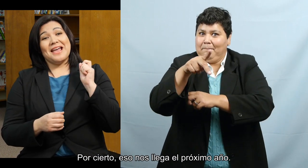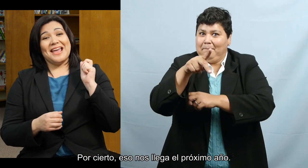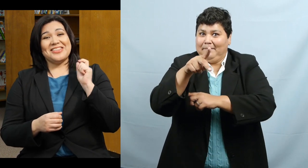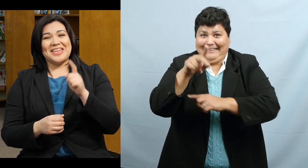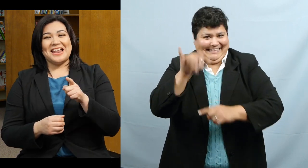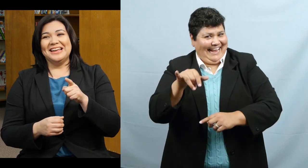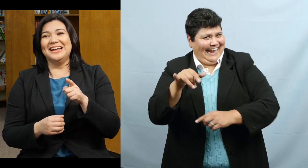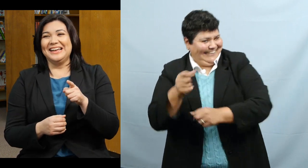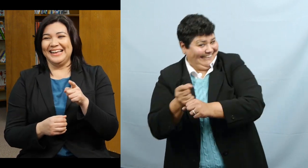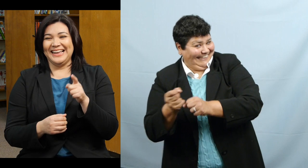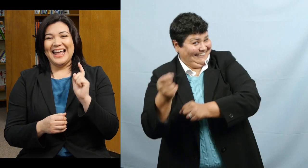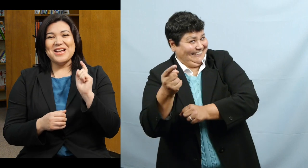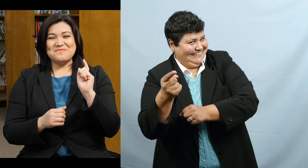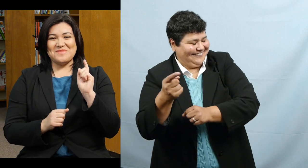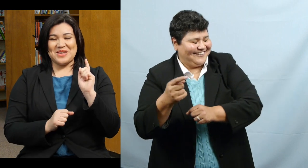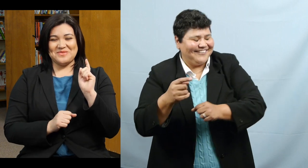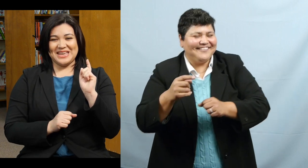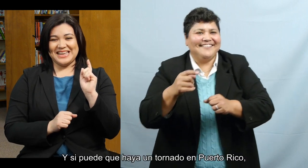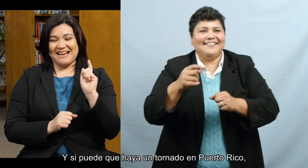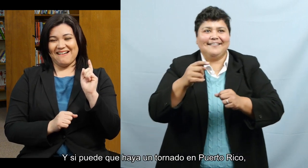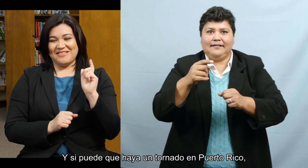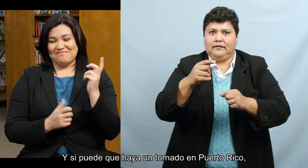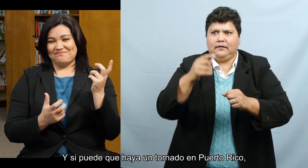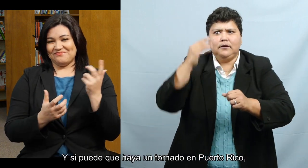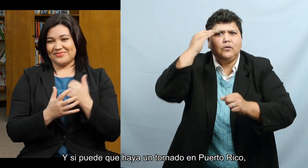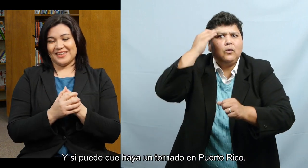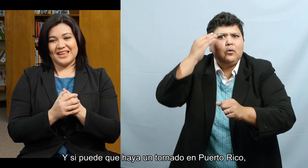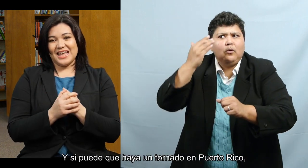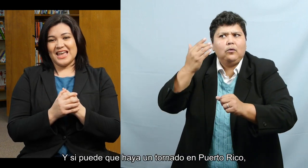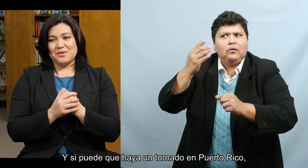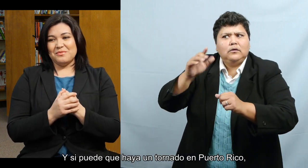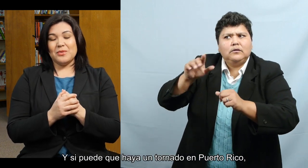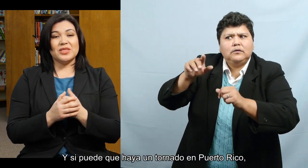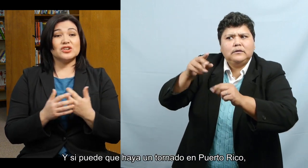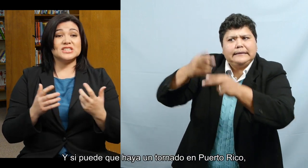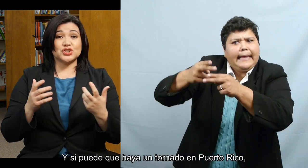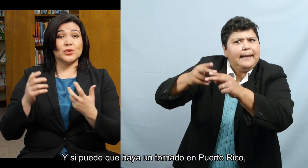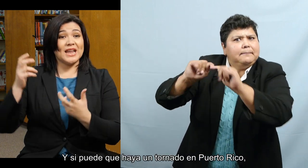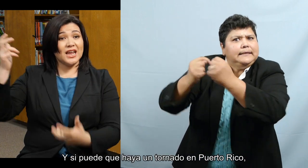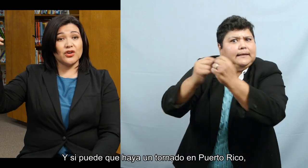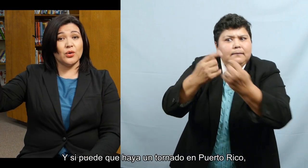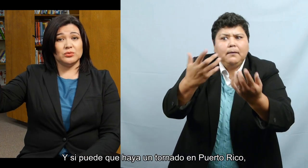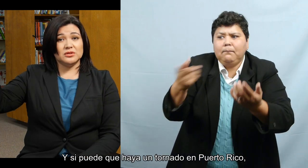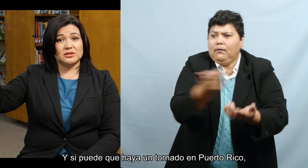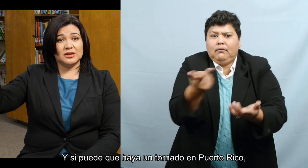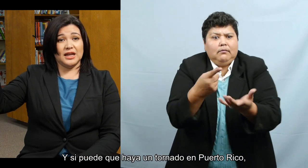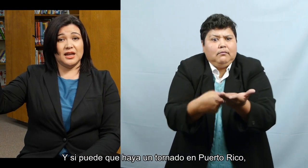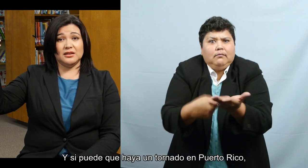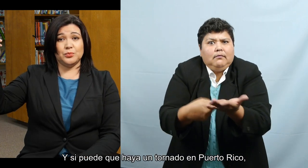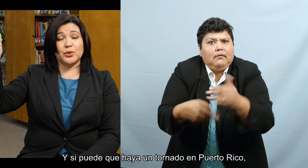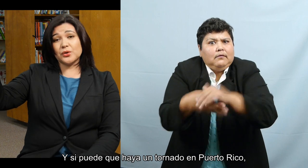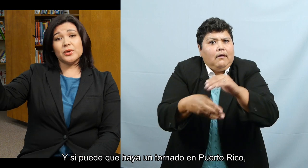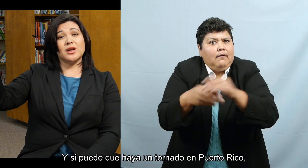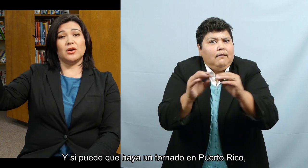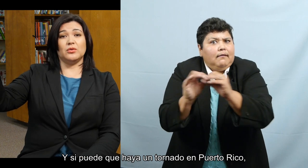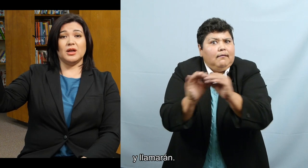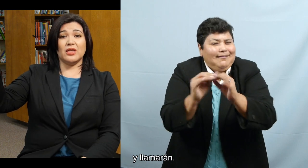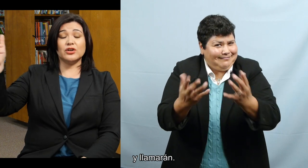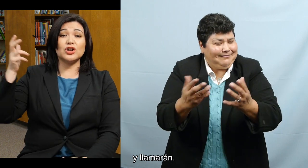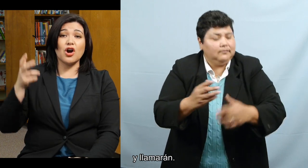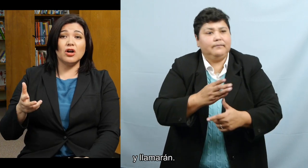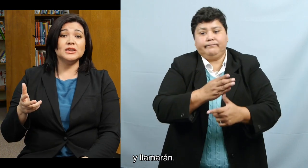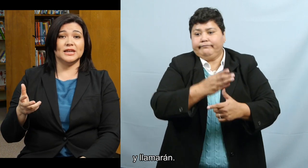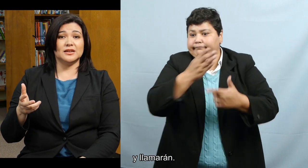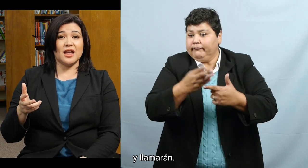by the way. And then maybe there's a tornado in Puerto Rico